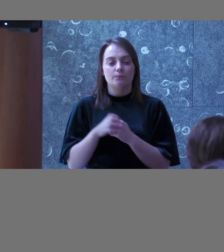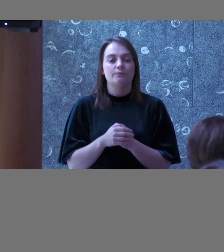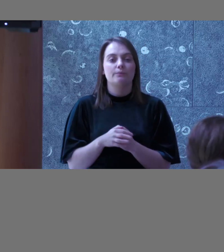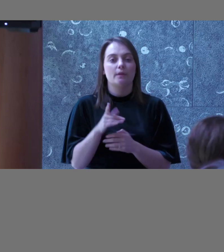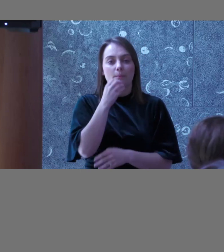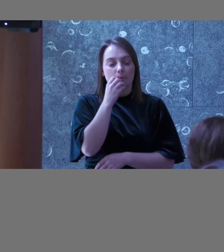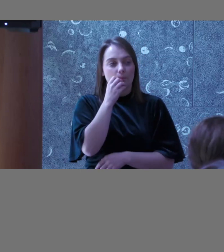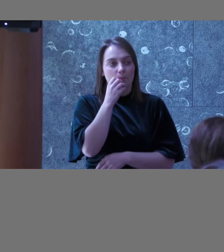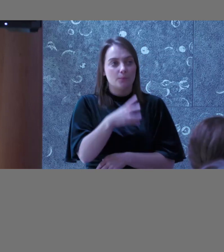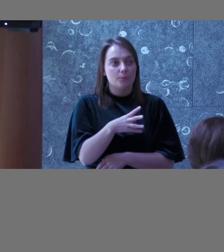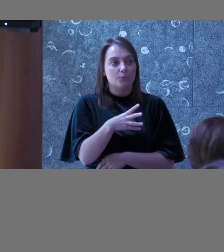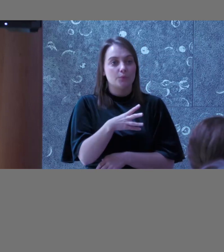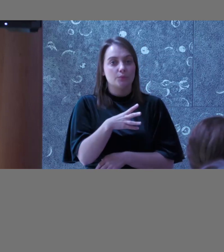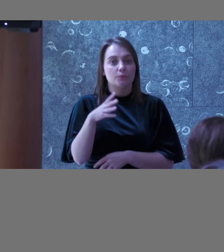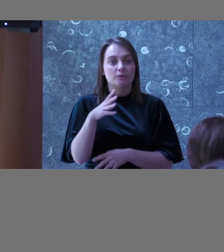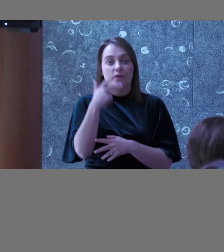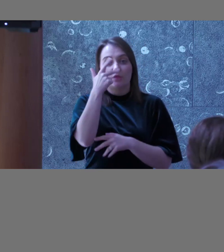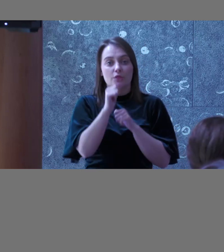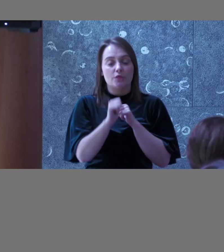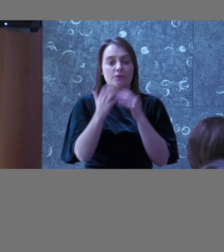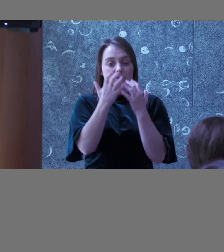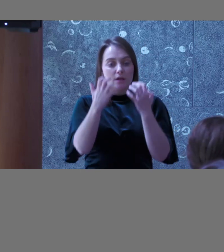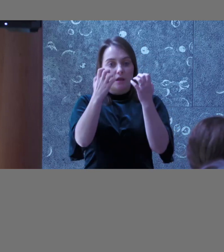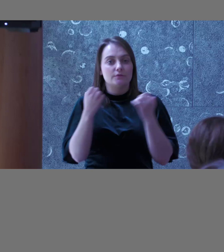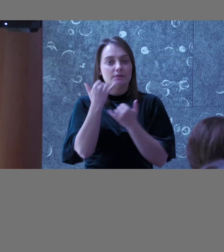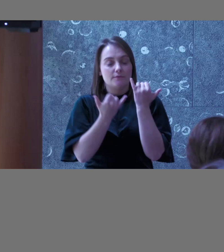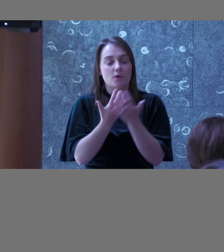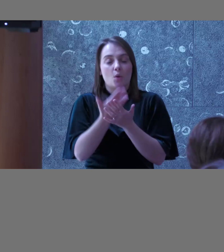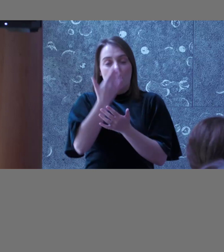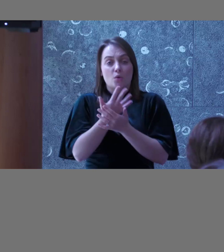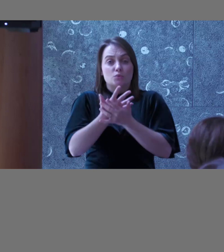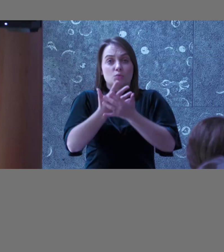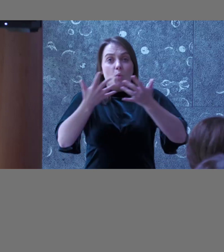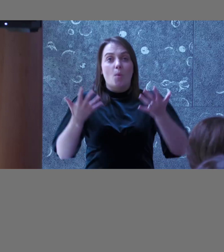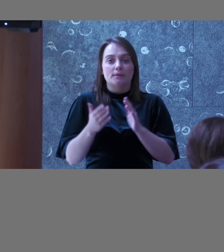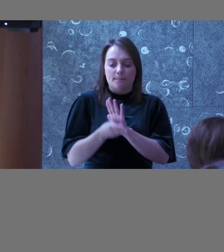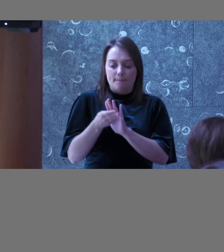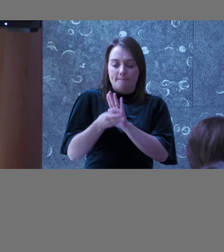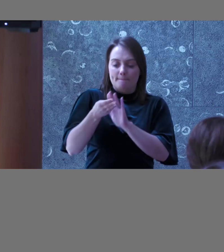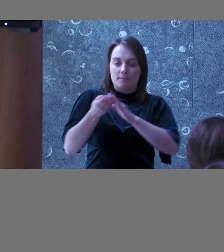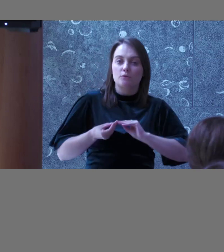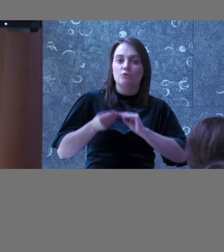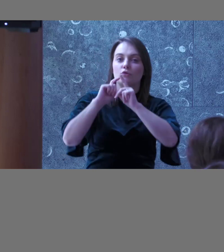fabulous three-day conference every year, and there's so much learning in that, and that really helps build a culture as well.